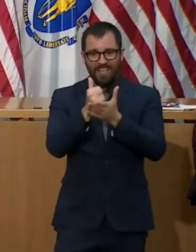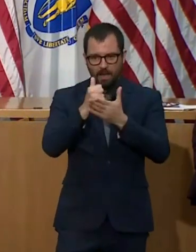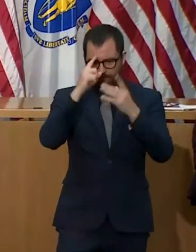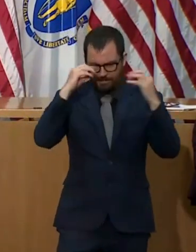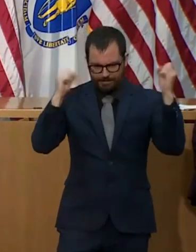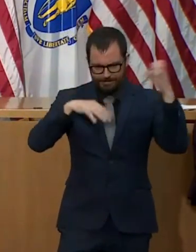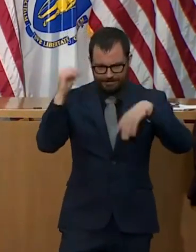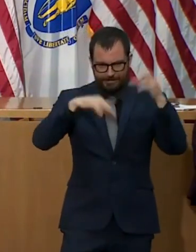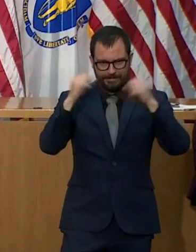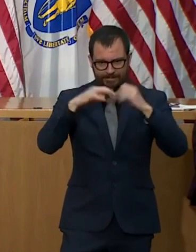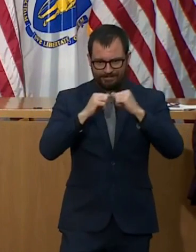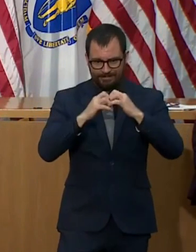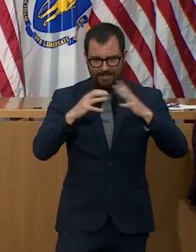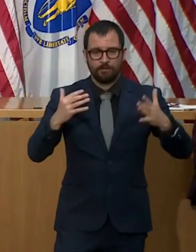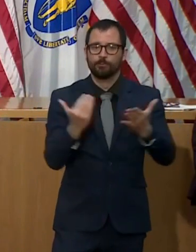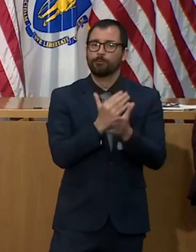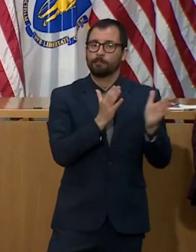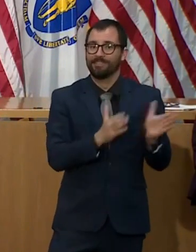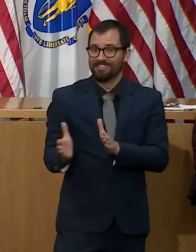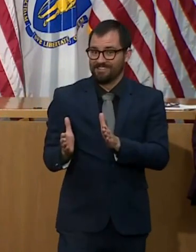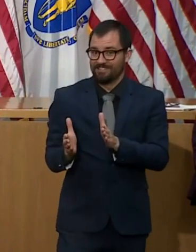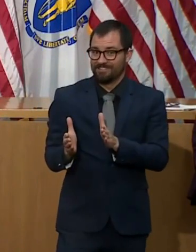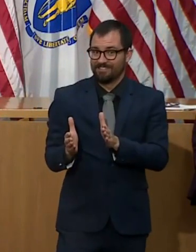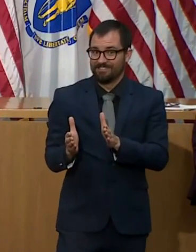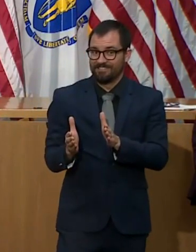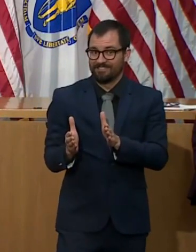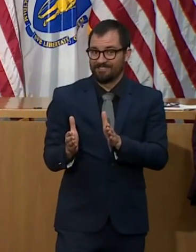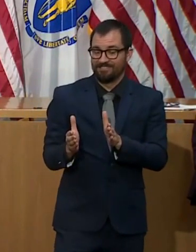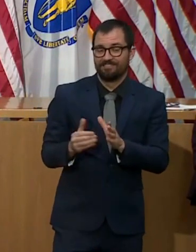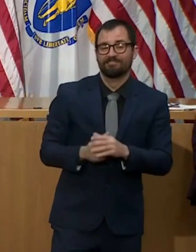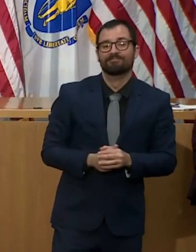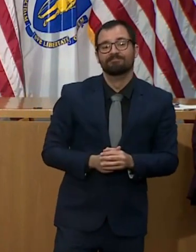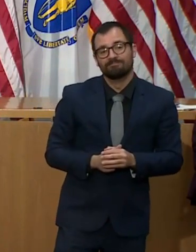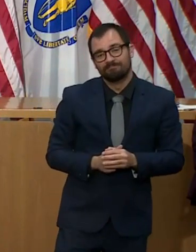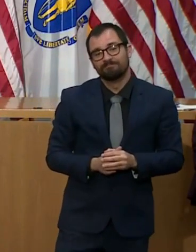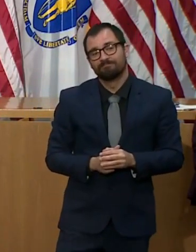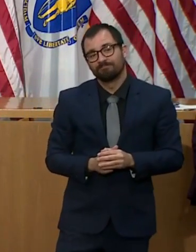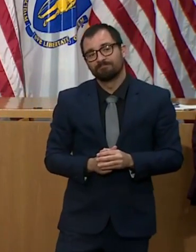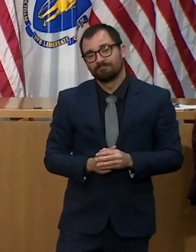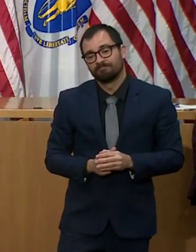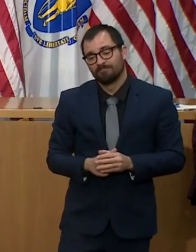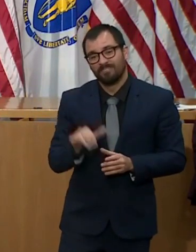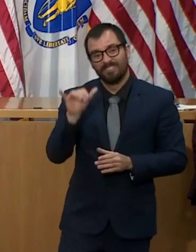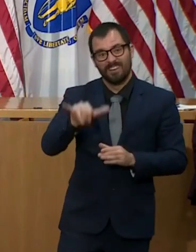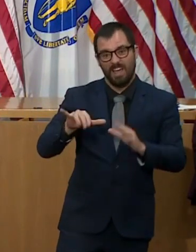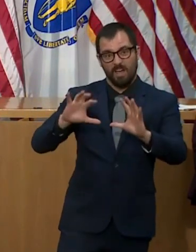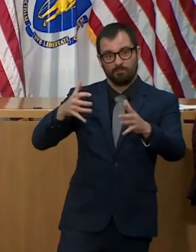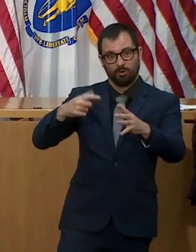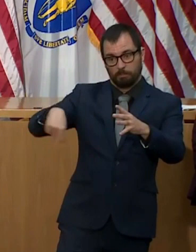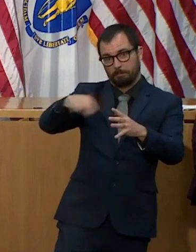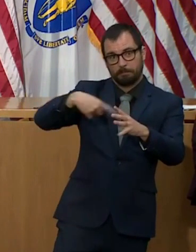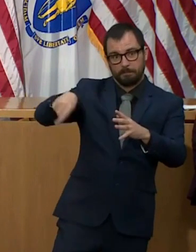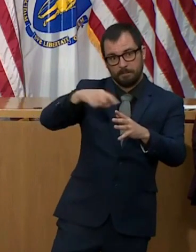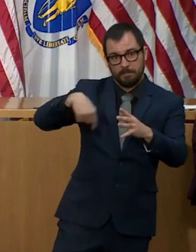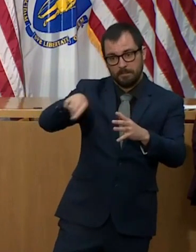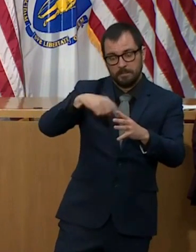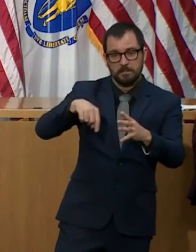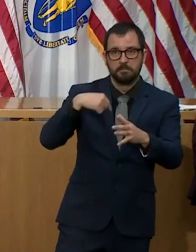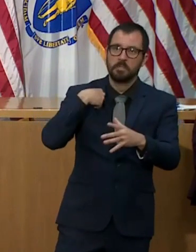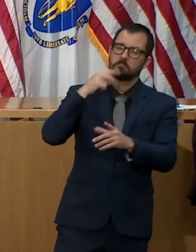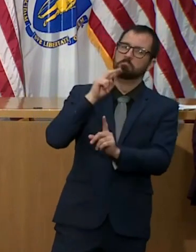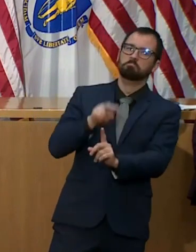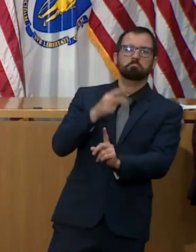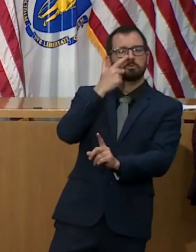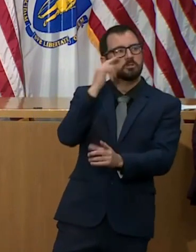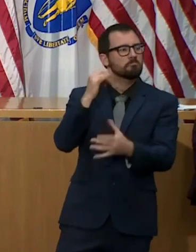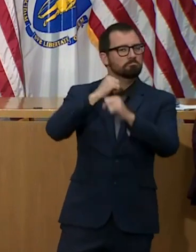One way I've thought of thinking about it is this group, while small, has a